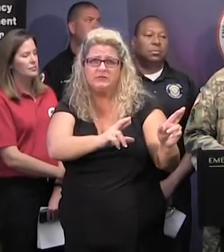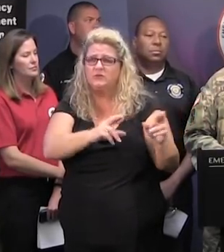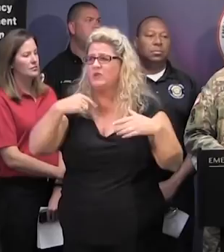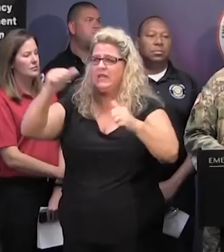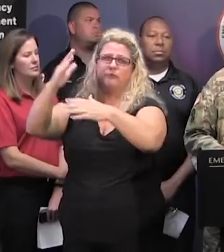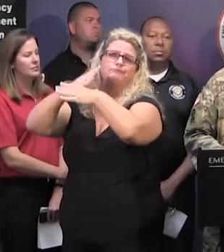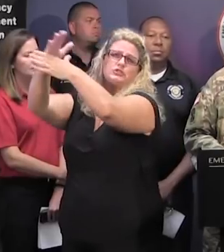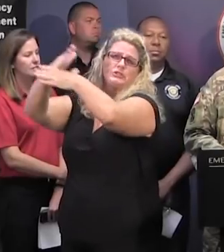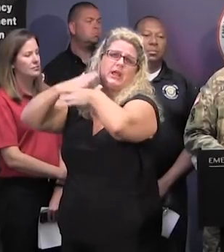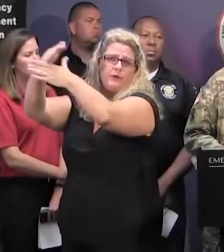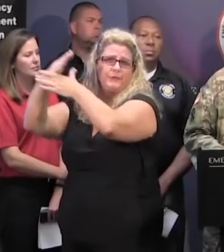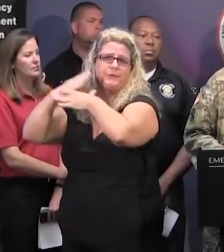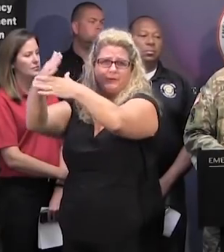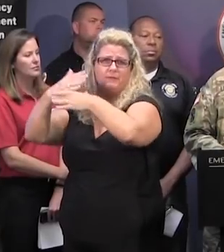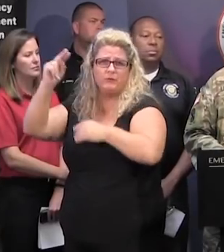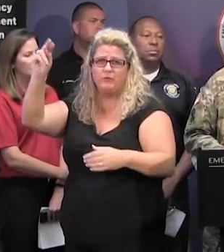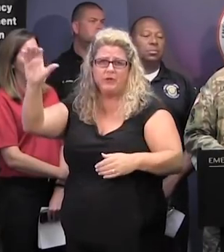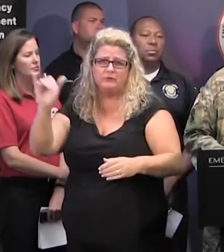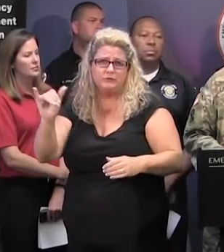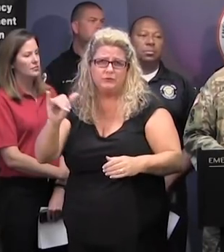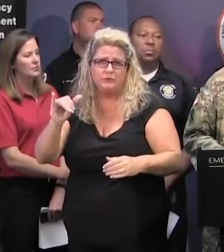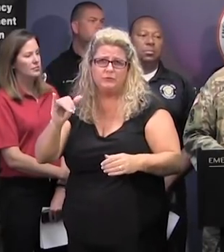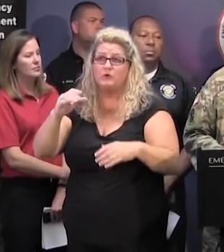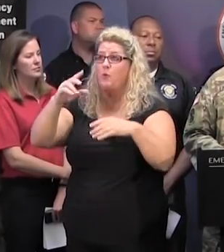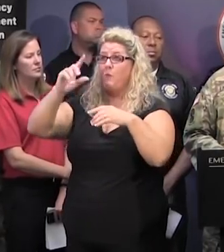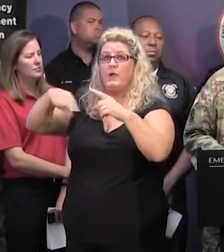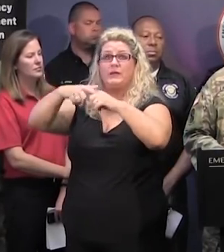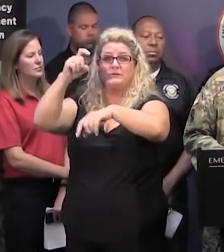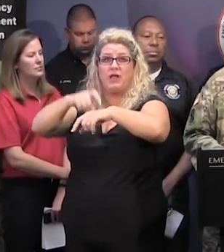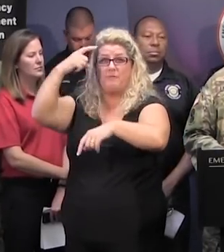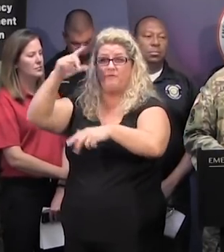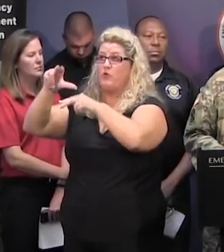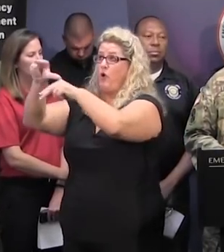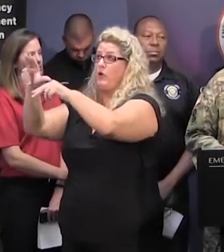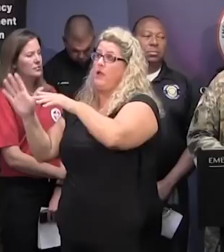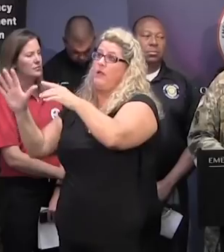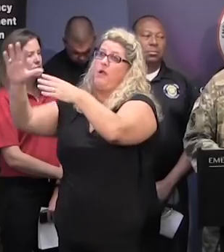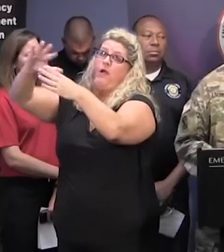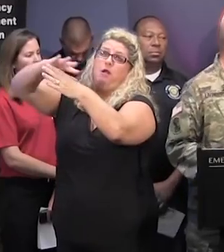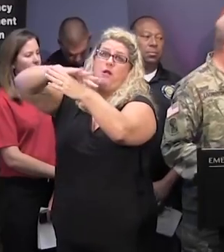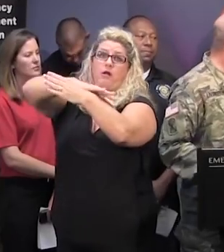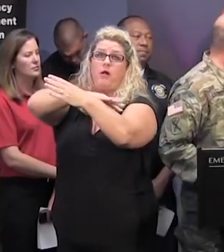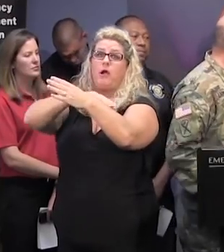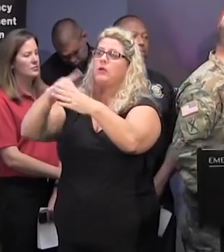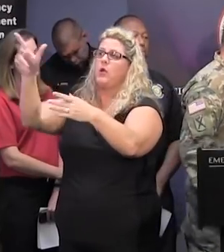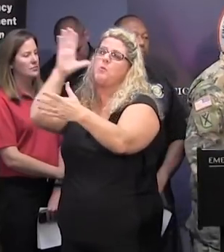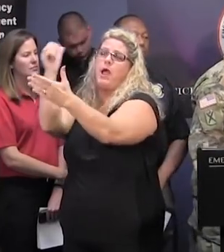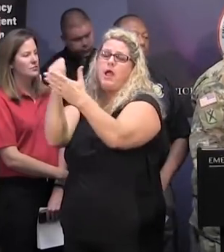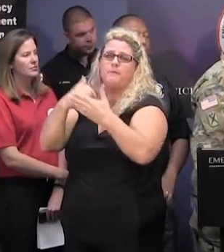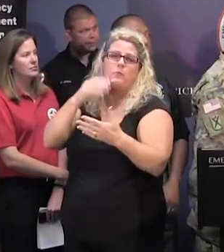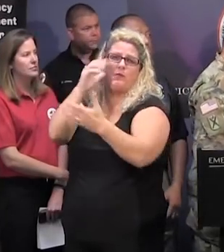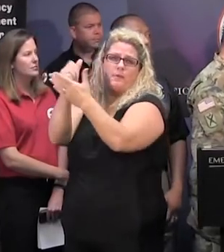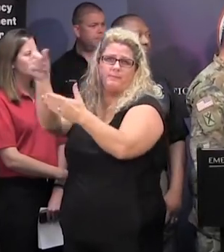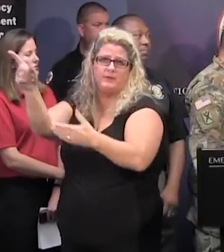resources on the border. So as the storm comes across the border, we're prepared to deal with that. Thank you, Governor. Thanks, sir. Christy